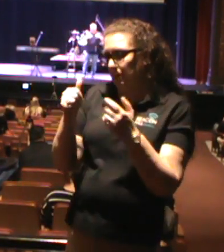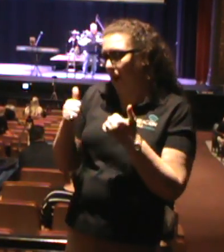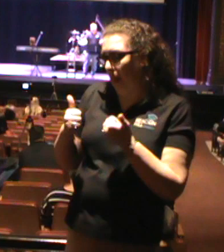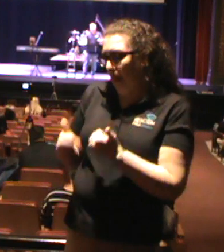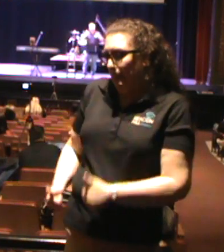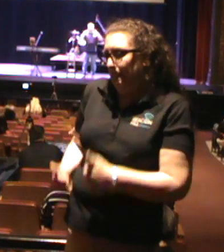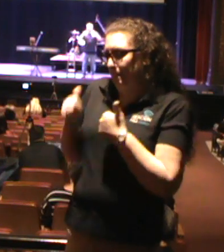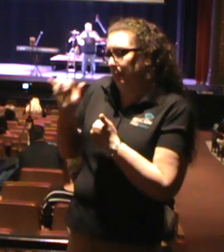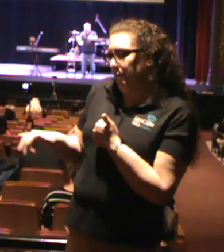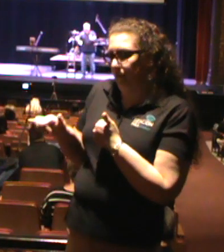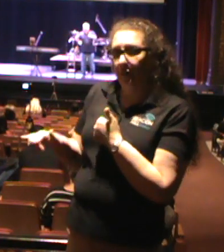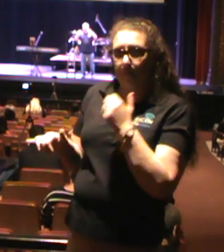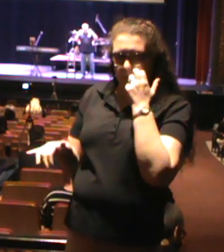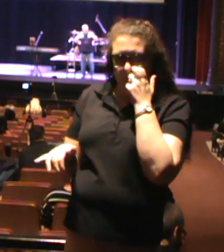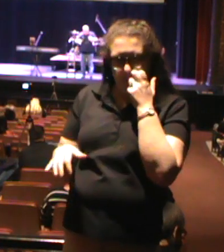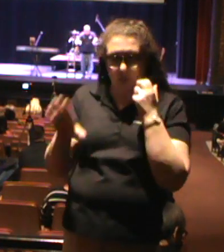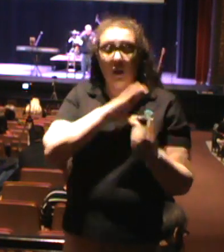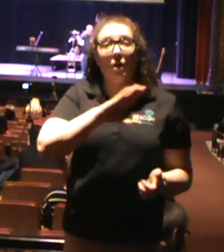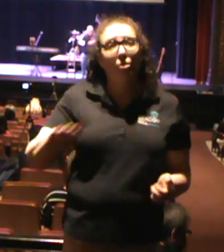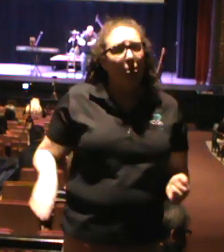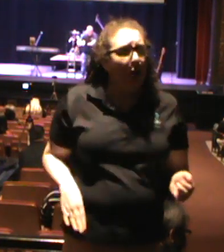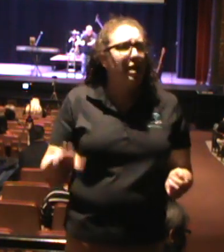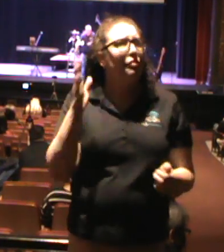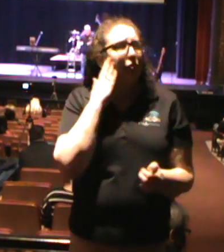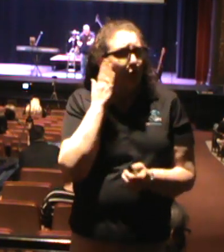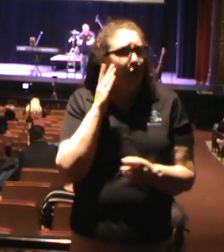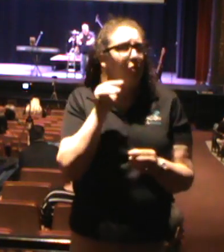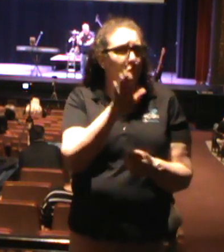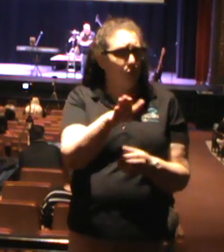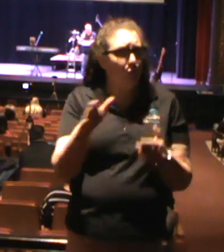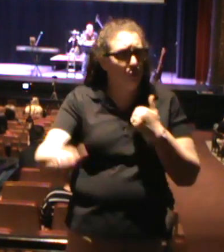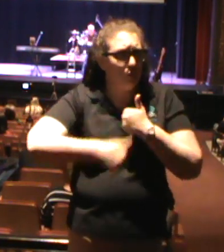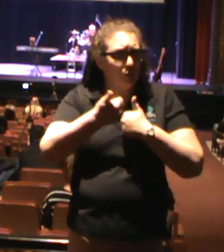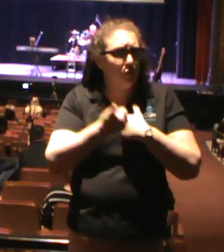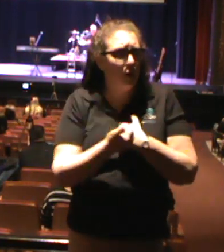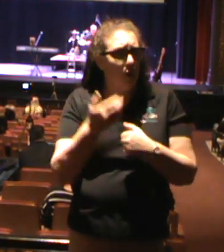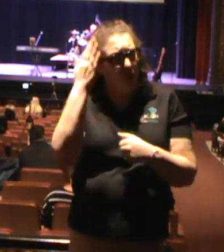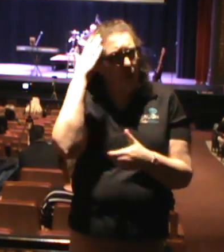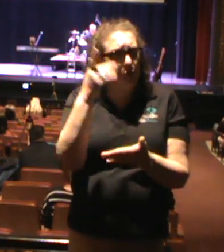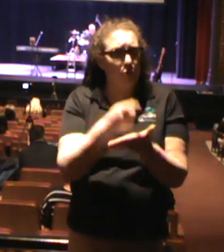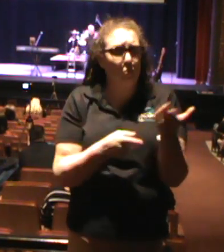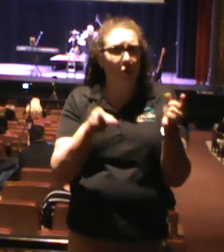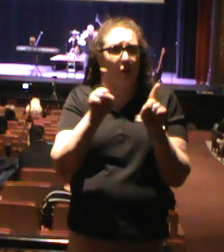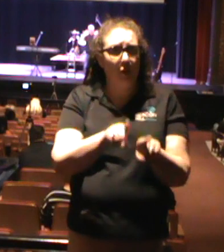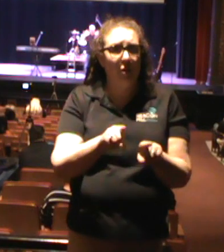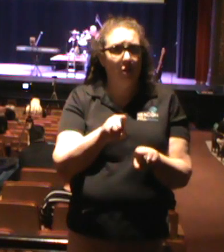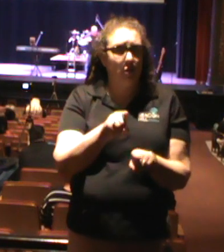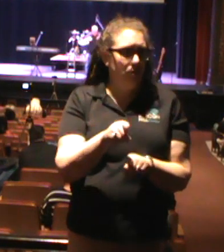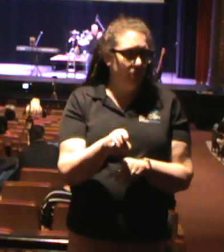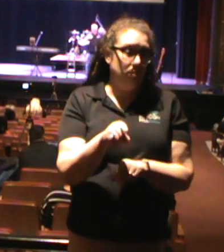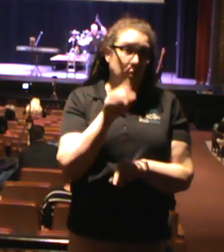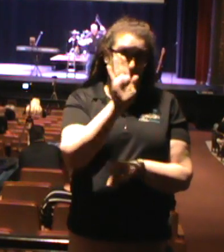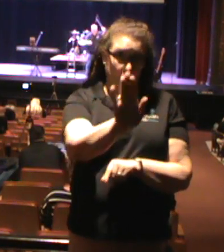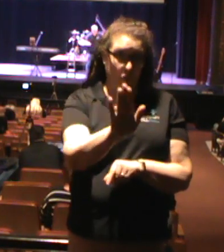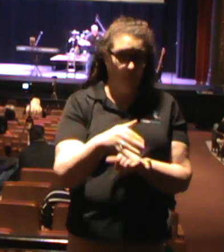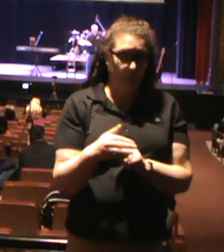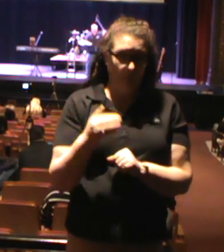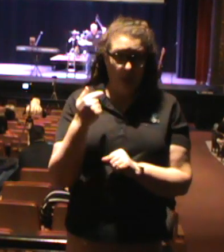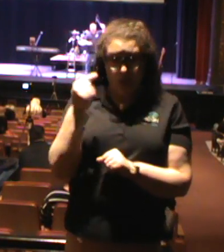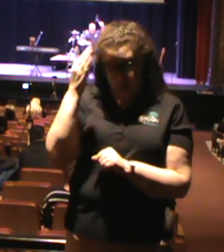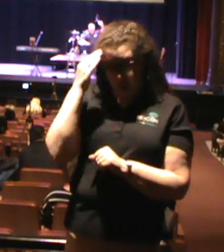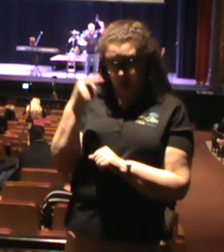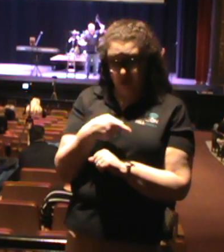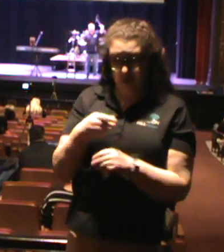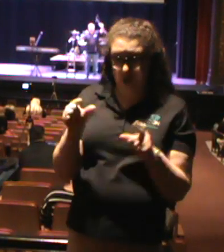Christ is aware of your challenges. Christ is aware of what you're going to do. See, I love these words. I know where you